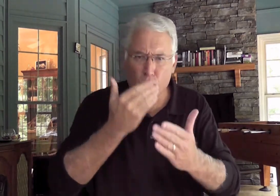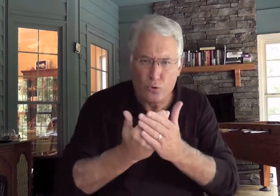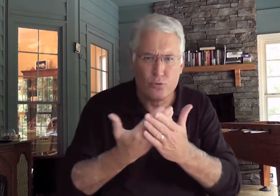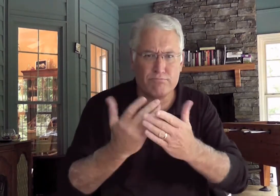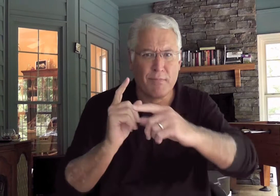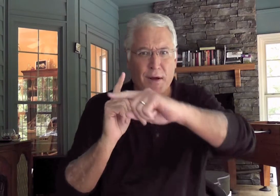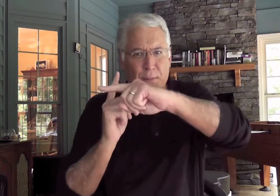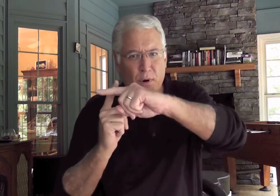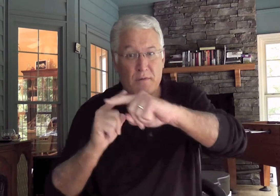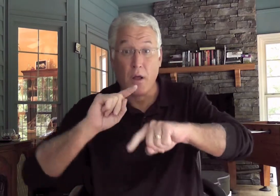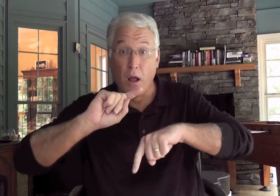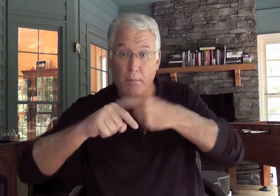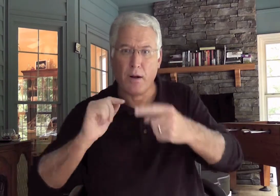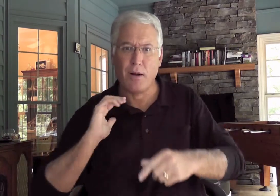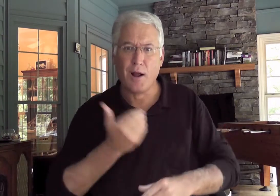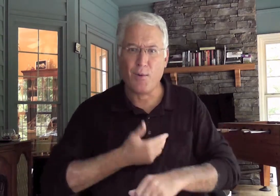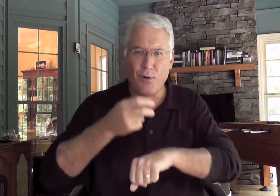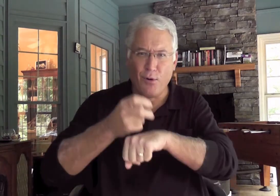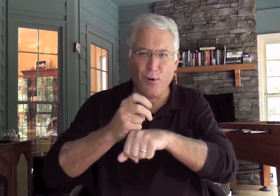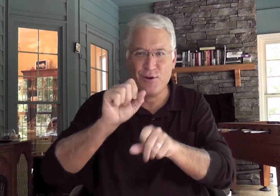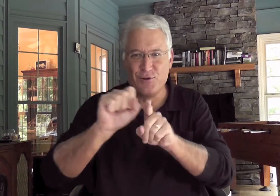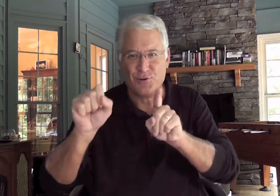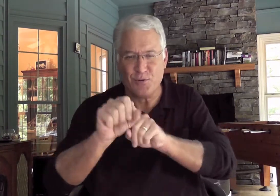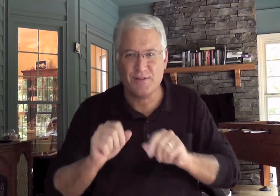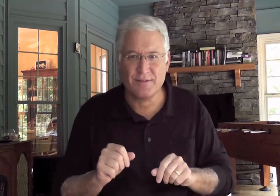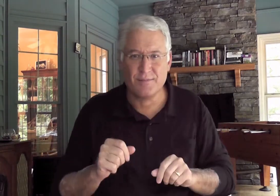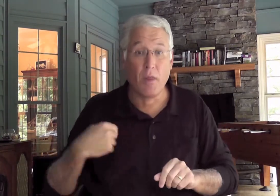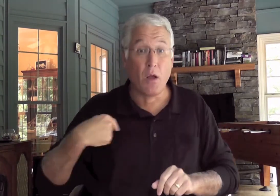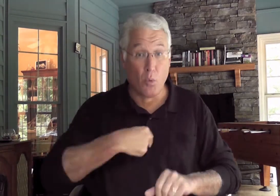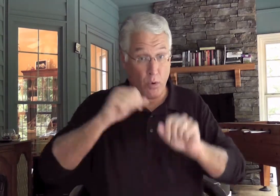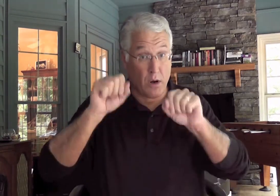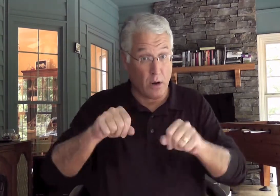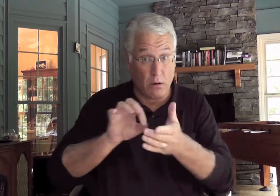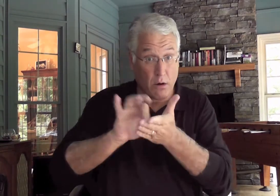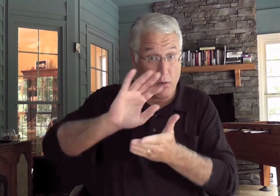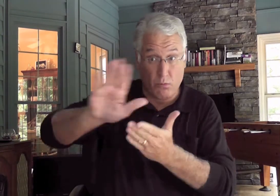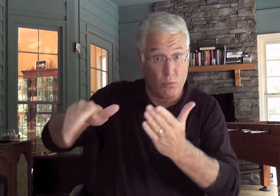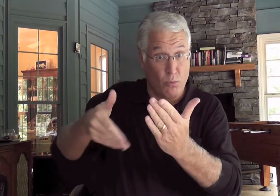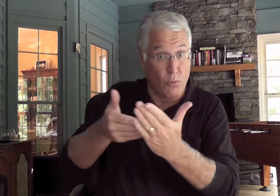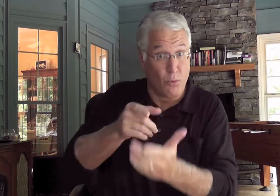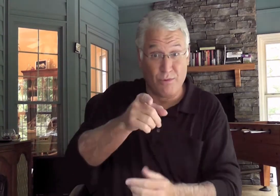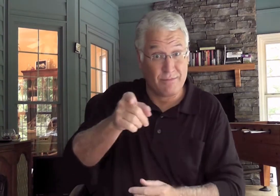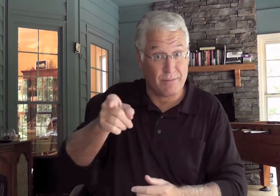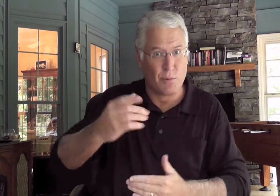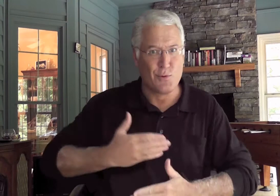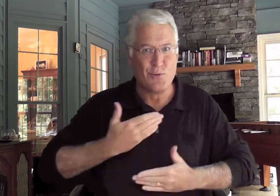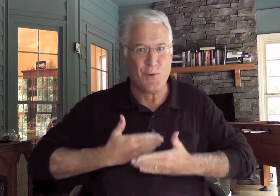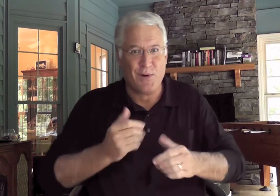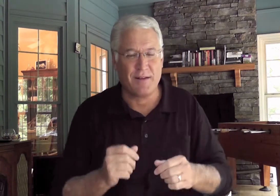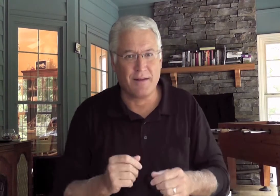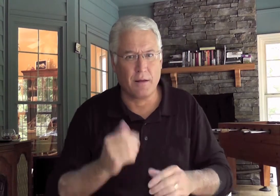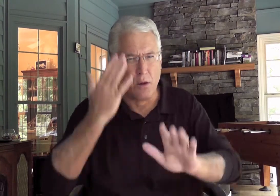to think about good and positive things, whatever our situations, and to count them all joy.